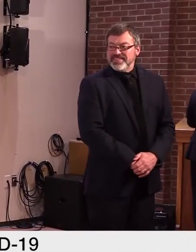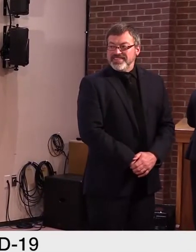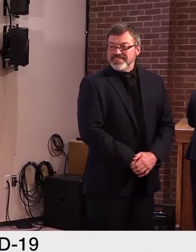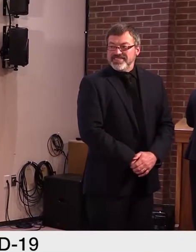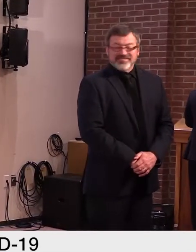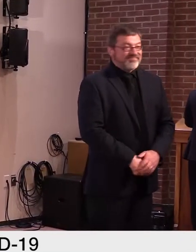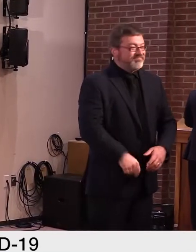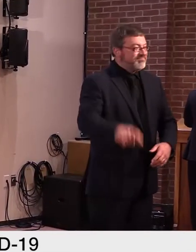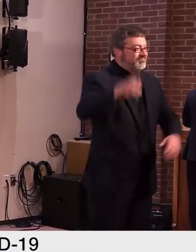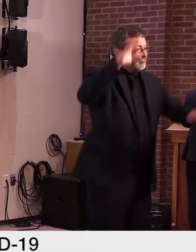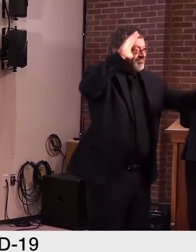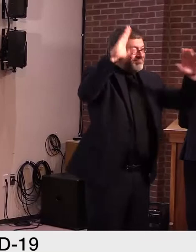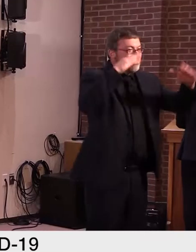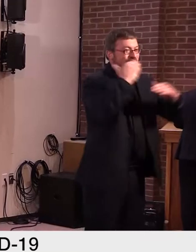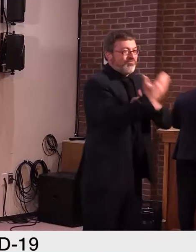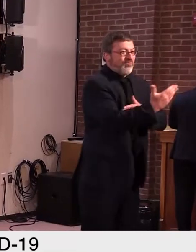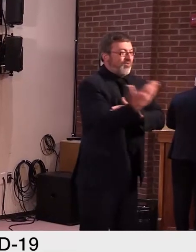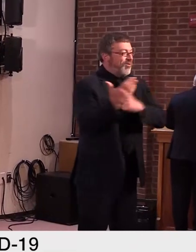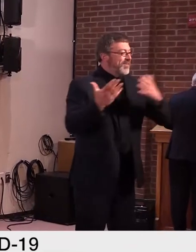Well, good morning, everyone.